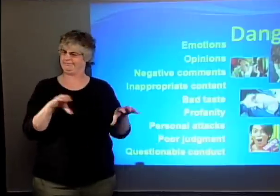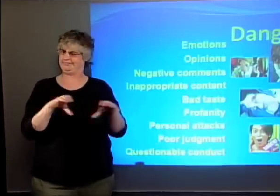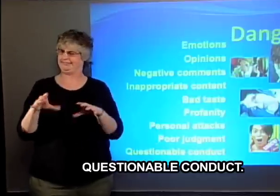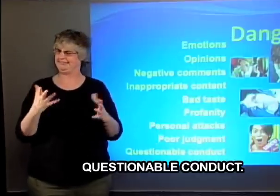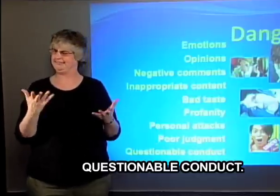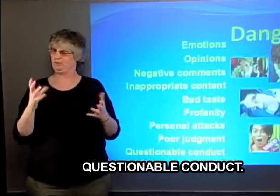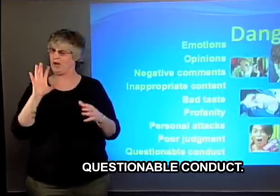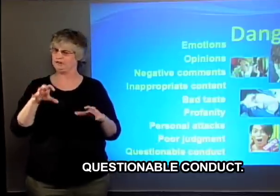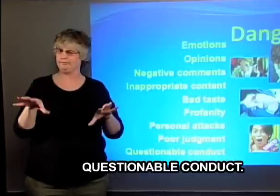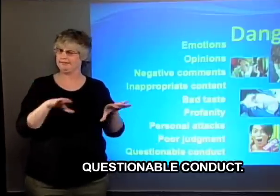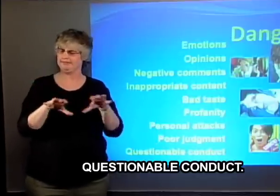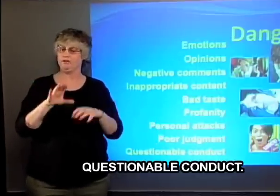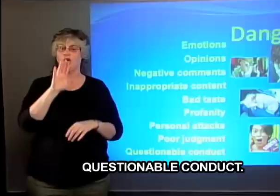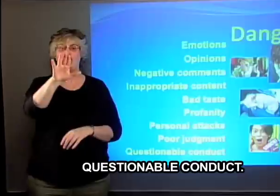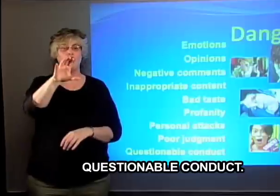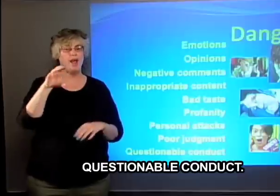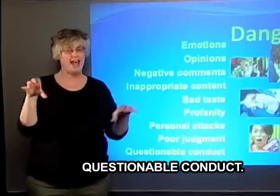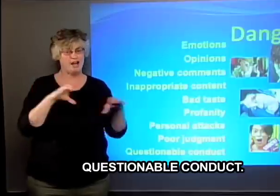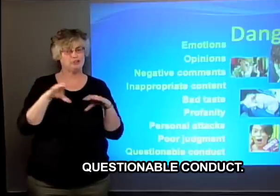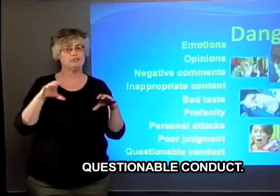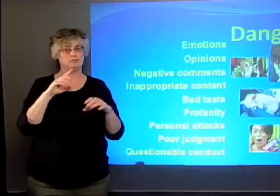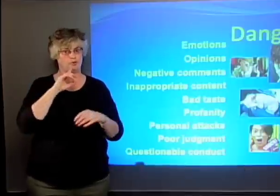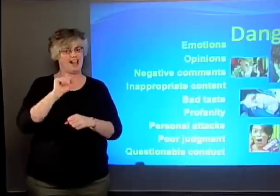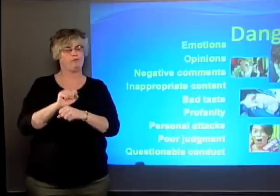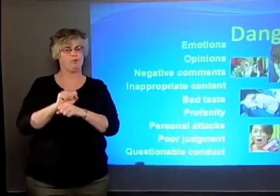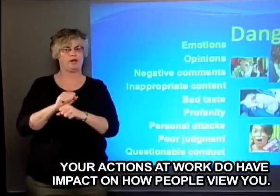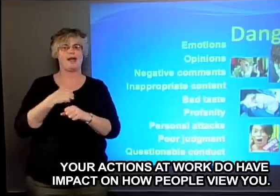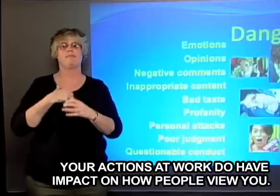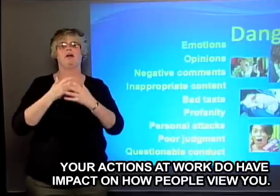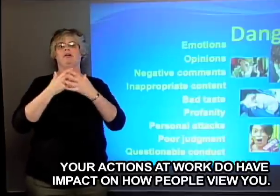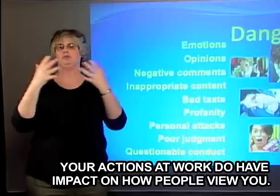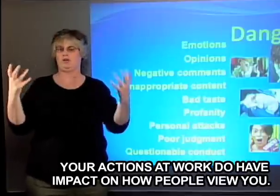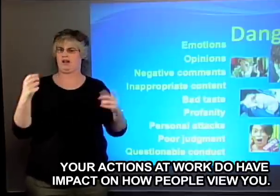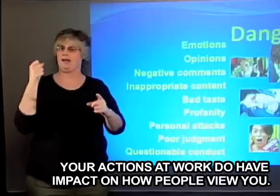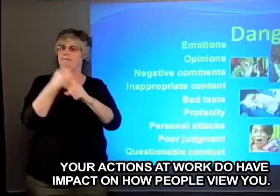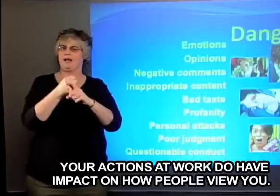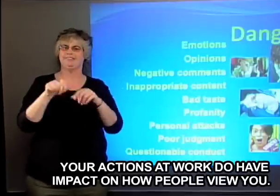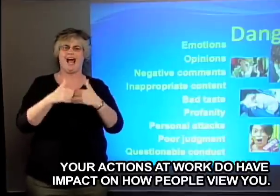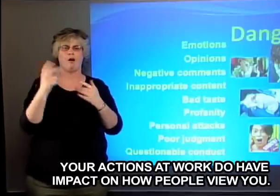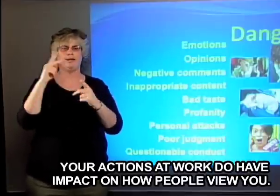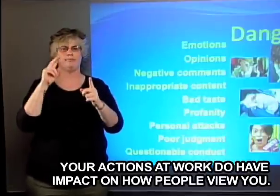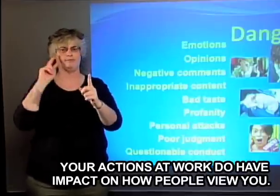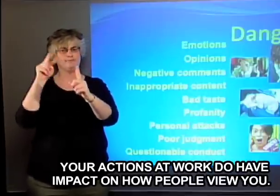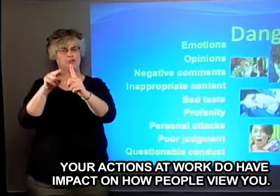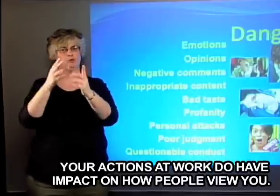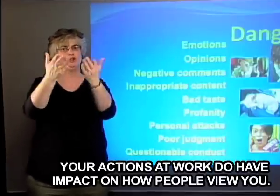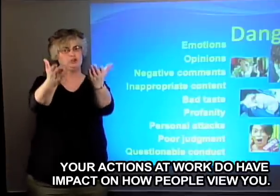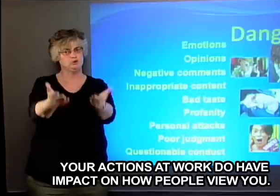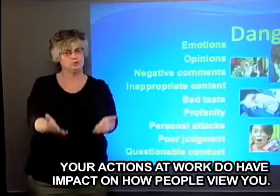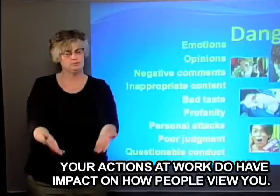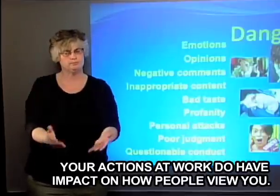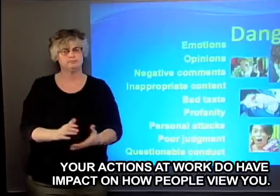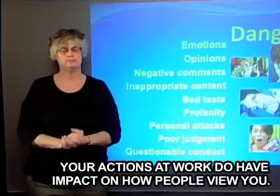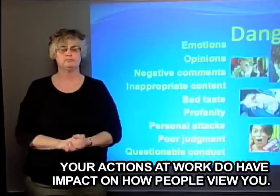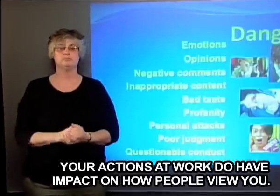Questionable conduct. Your actions at work do have impact on how people view you.